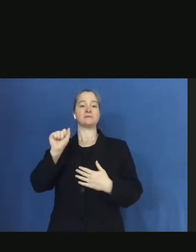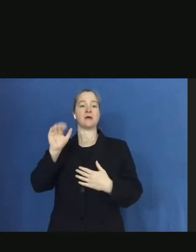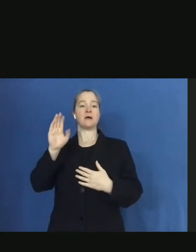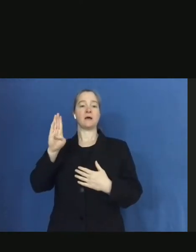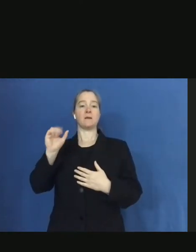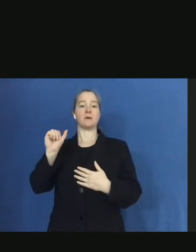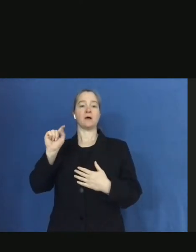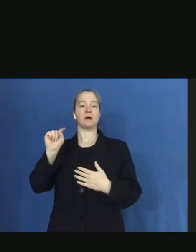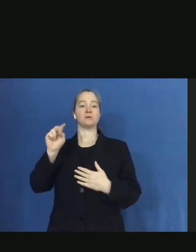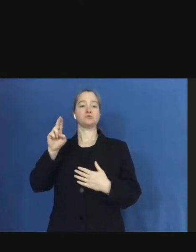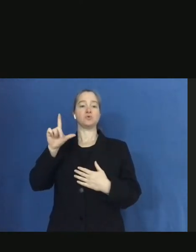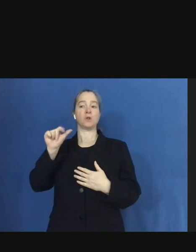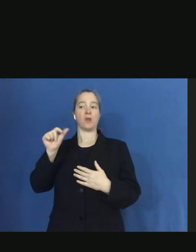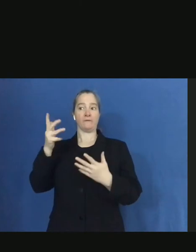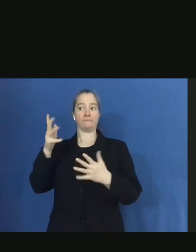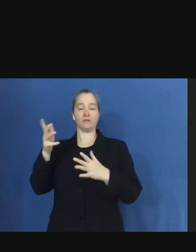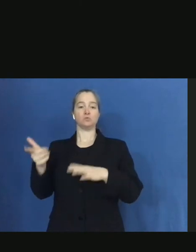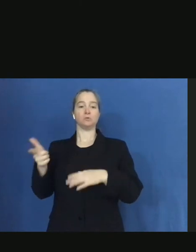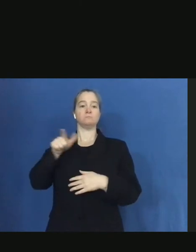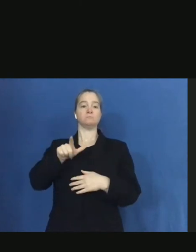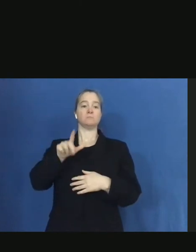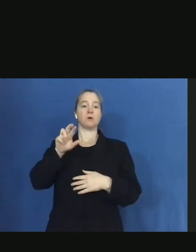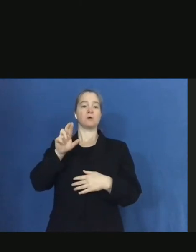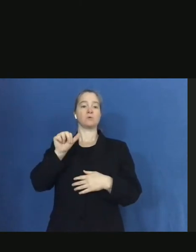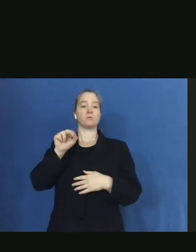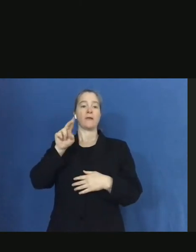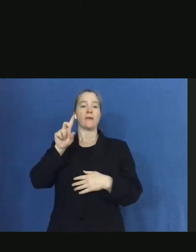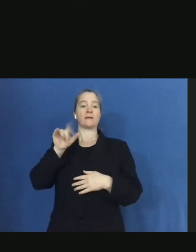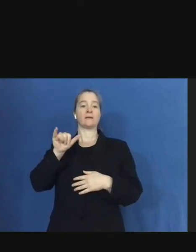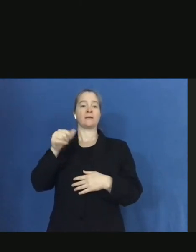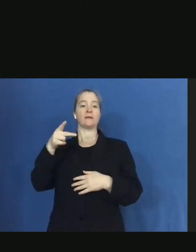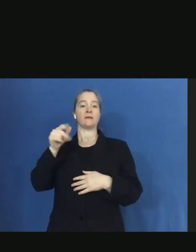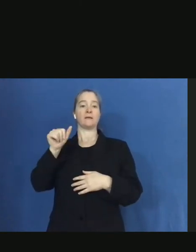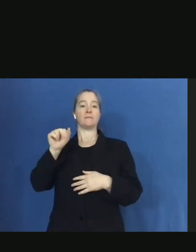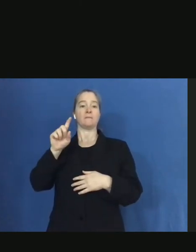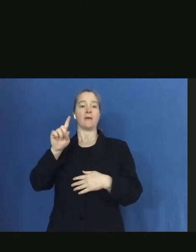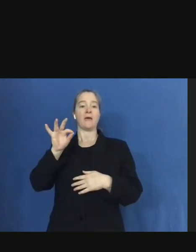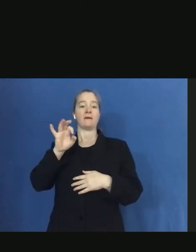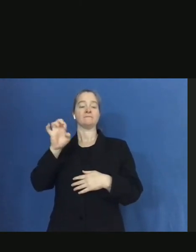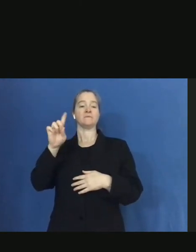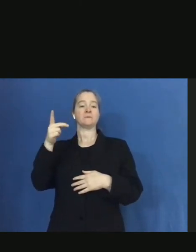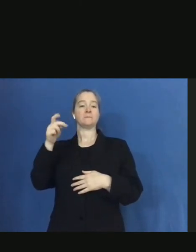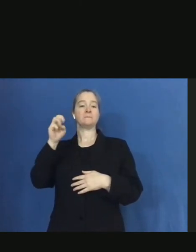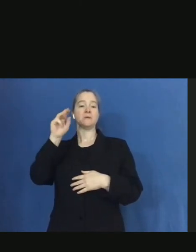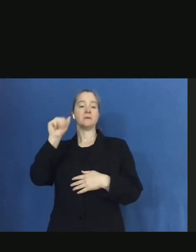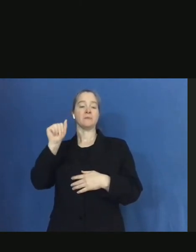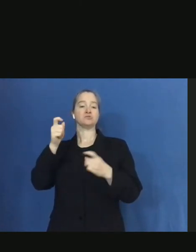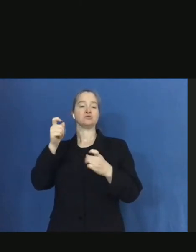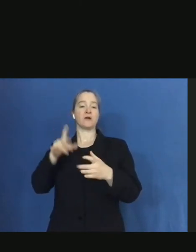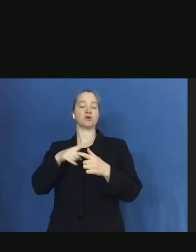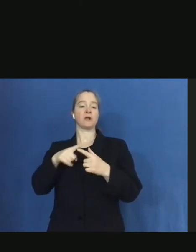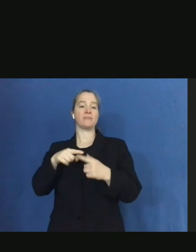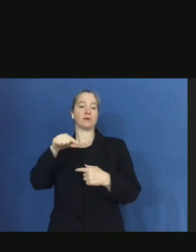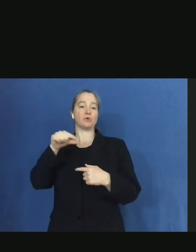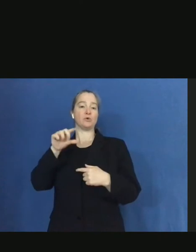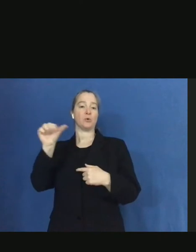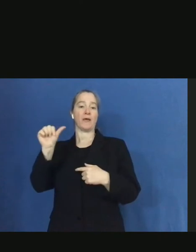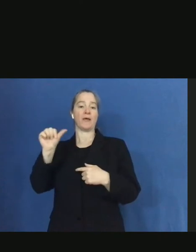PEMA Director Randy Padfield. And then we'll have a Q&A period with the reporters who are on the call. Reporters, if you'll please